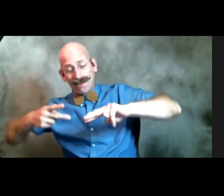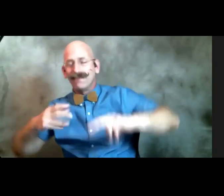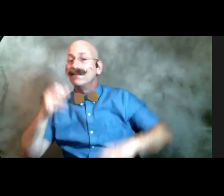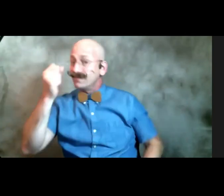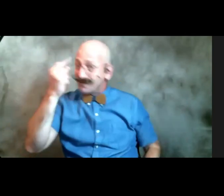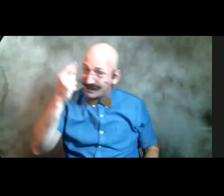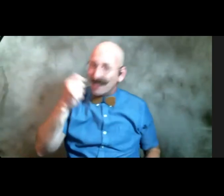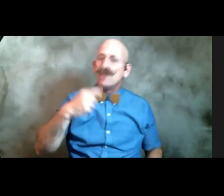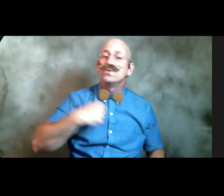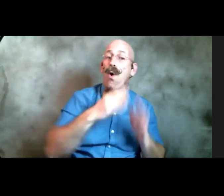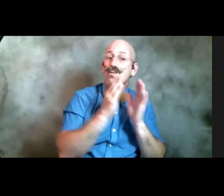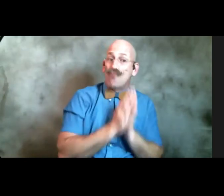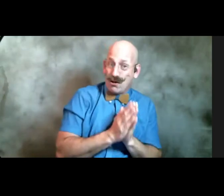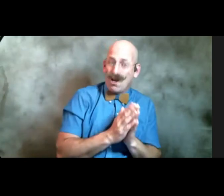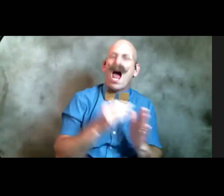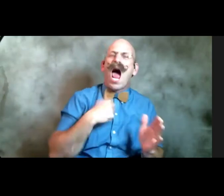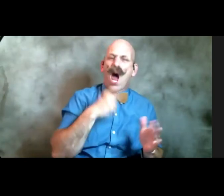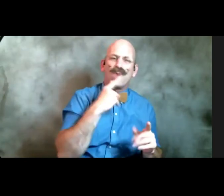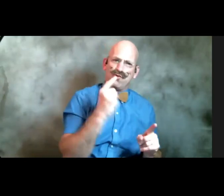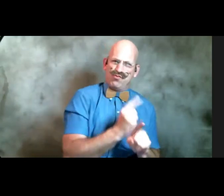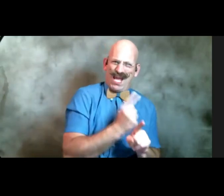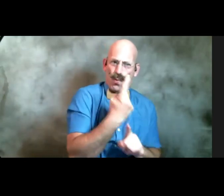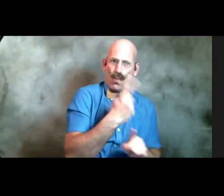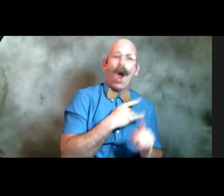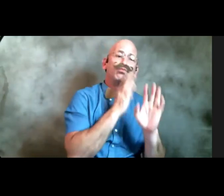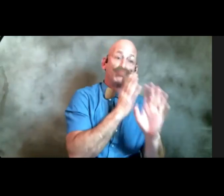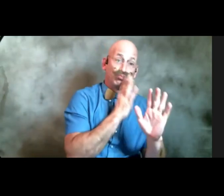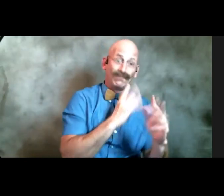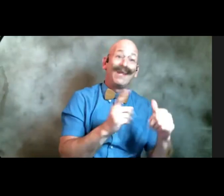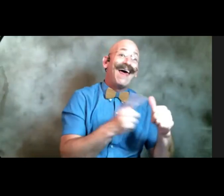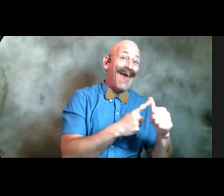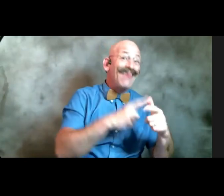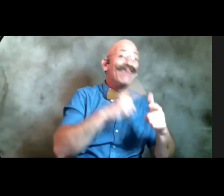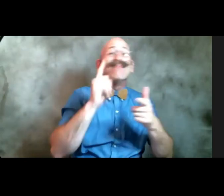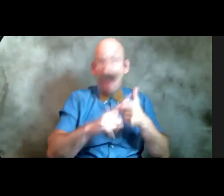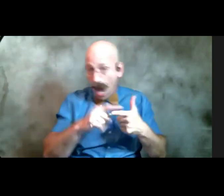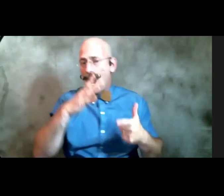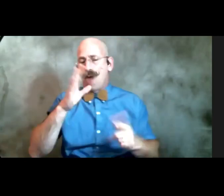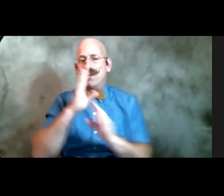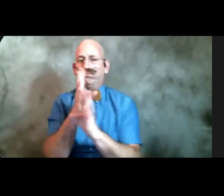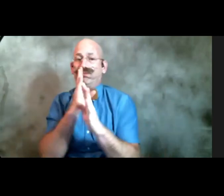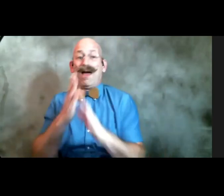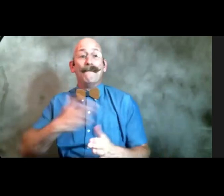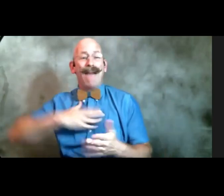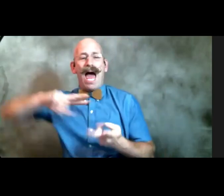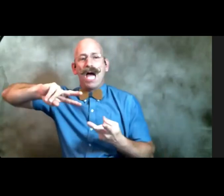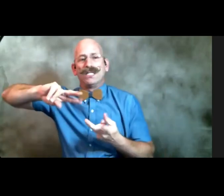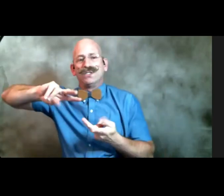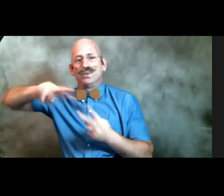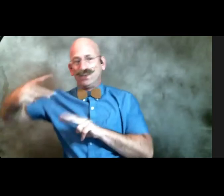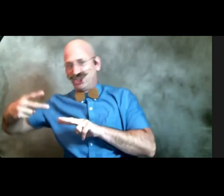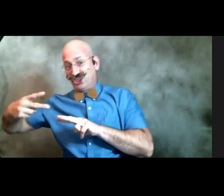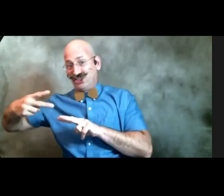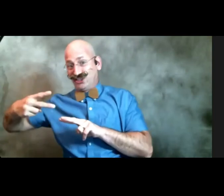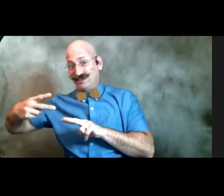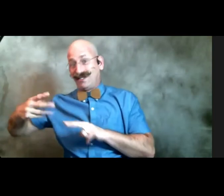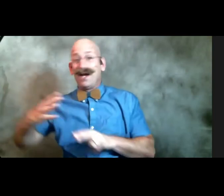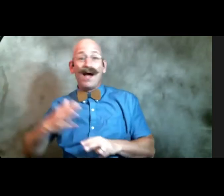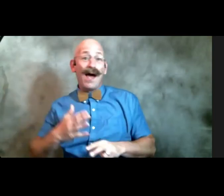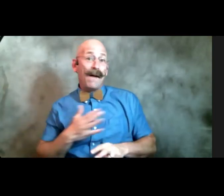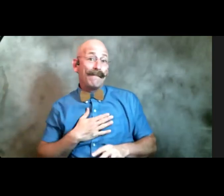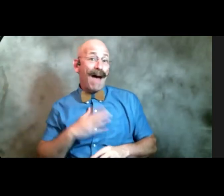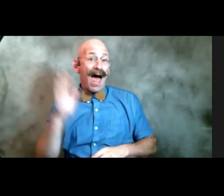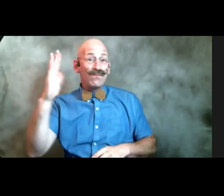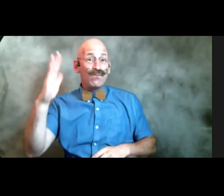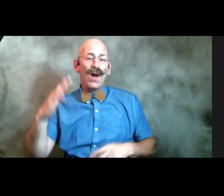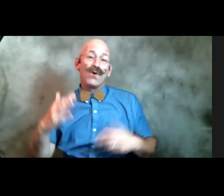Michael prayer for you quickly and then you will see that I turned it into a prayer to essentially be delivered